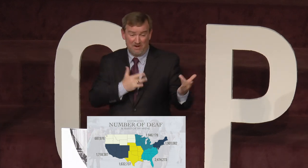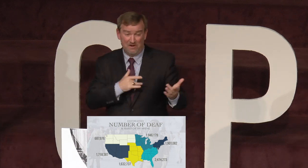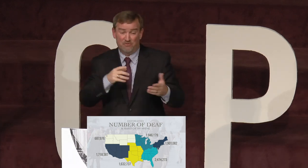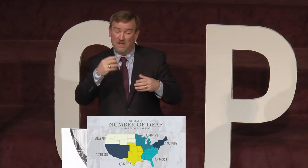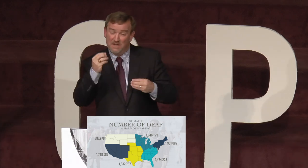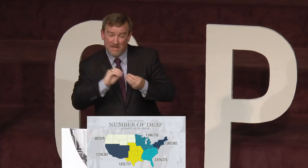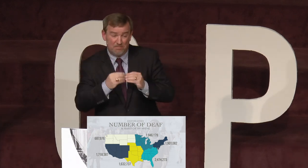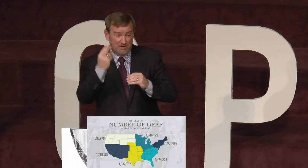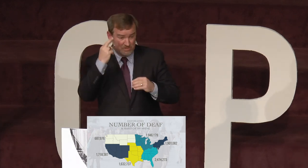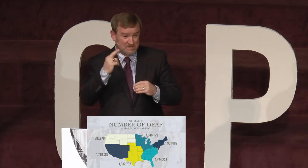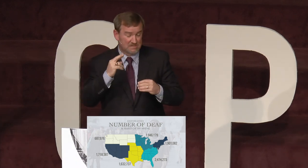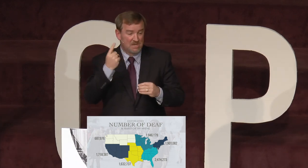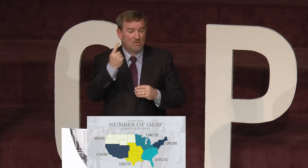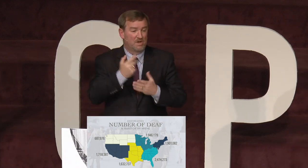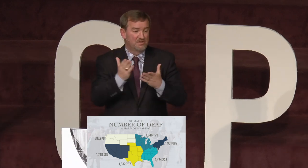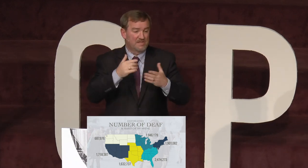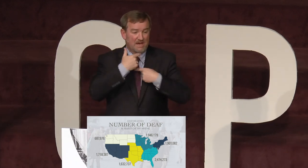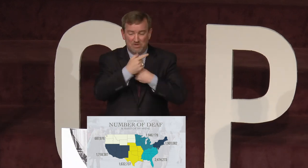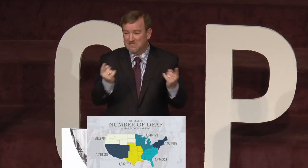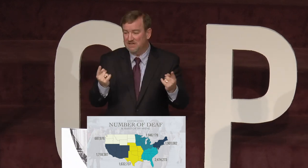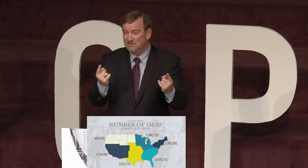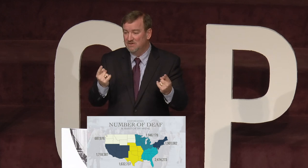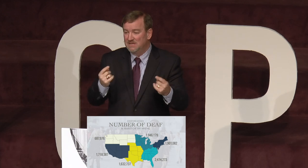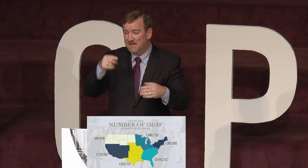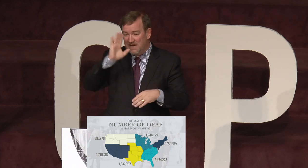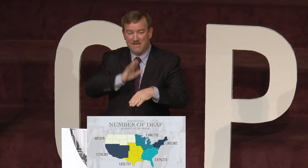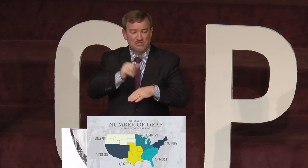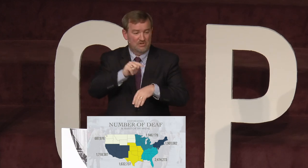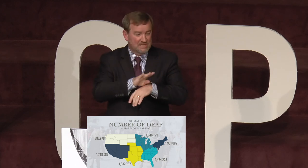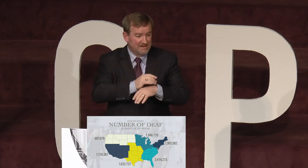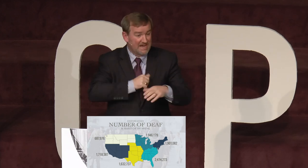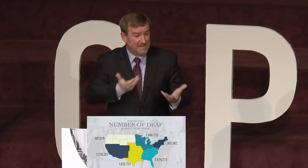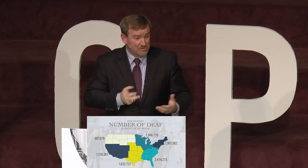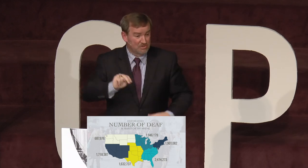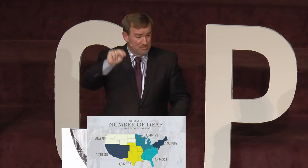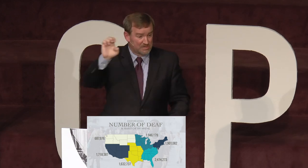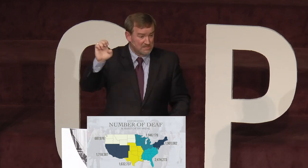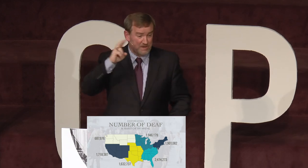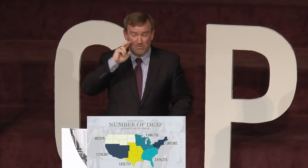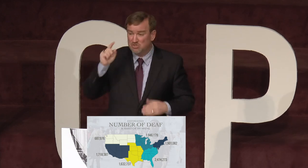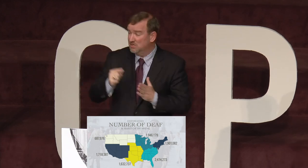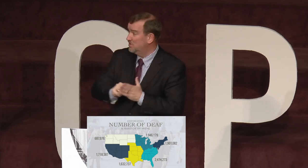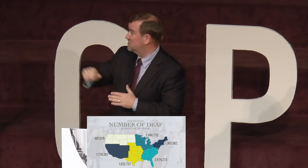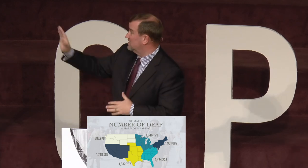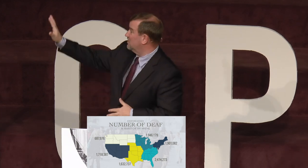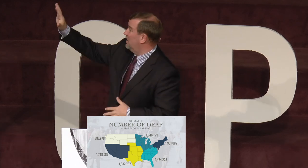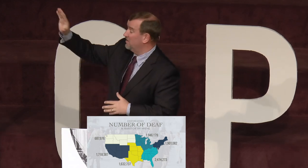heart for a number of reasons. One other thing I want to tell you, God has called Terry and I here to the Northeast. But I want you to notice that there are other